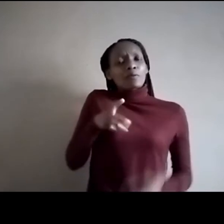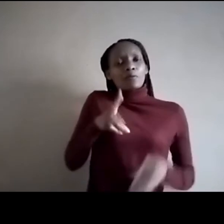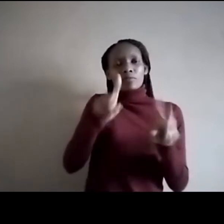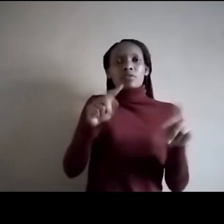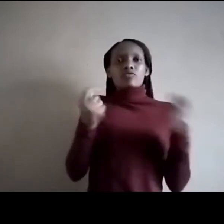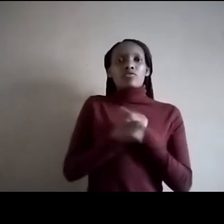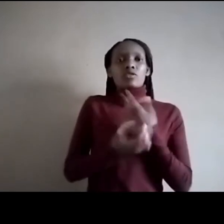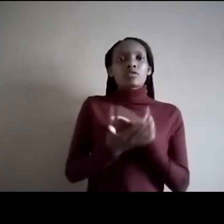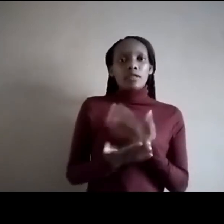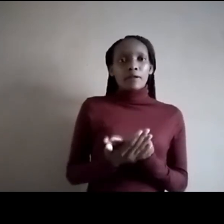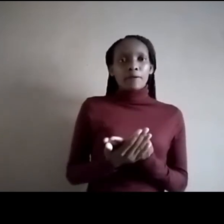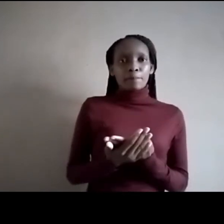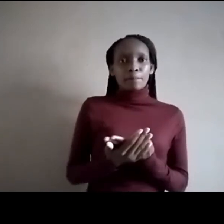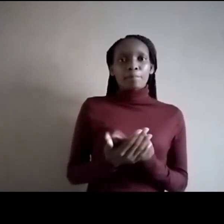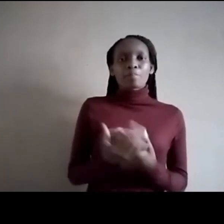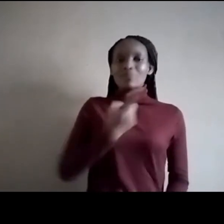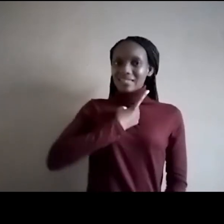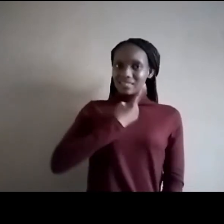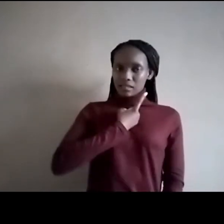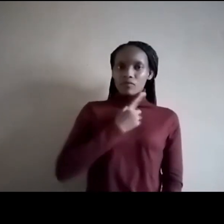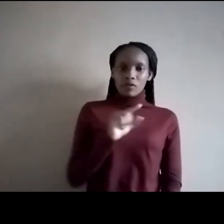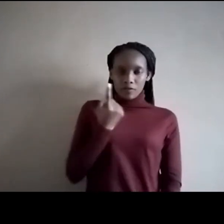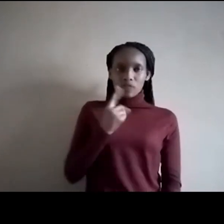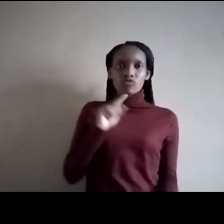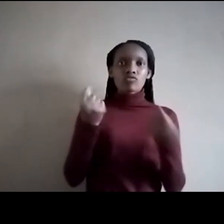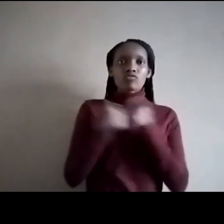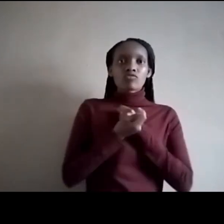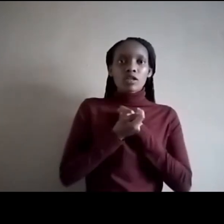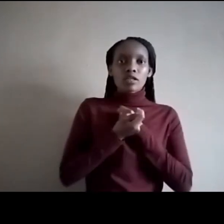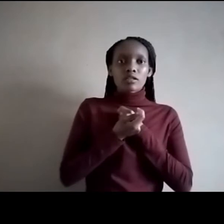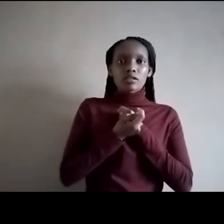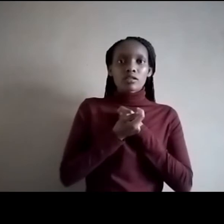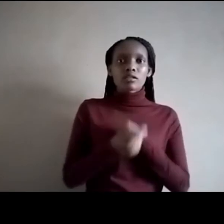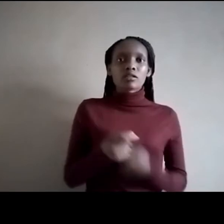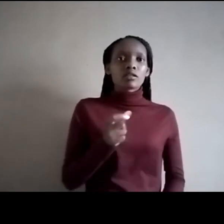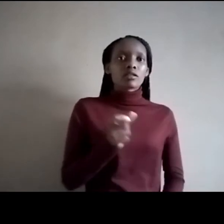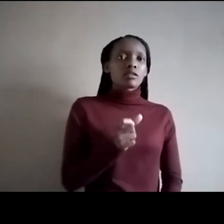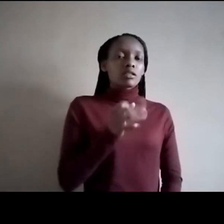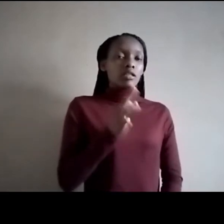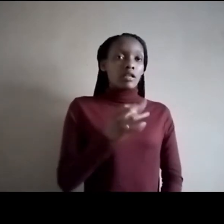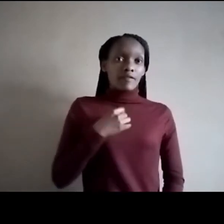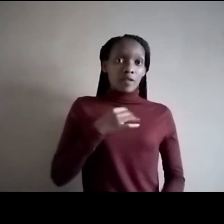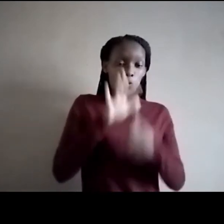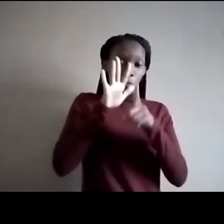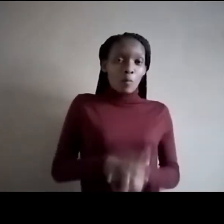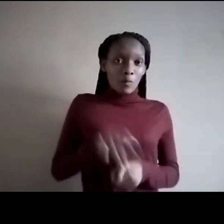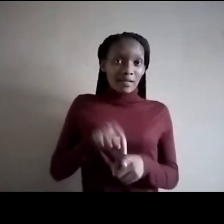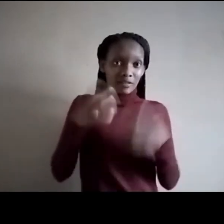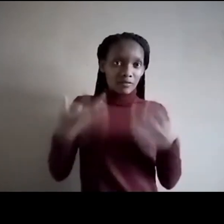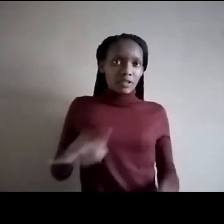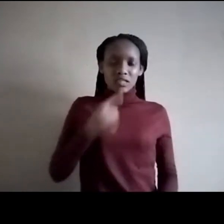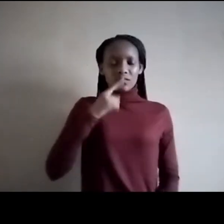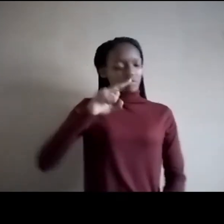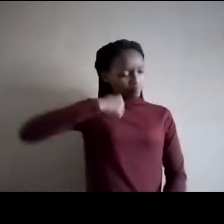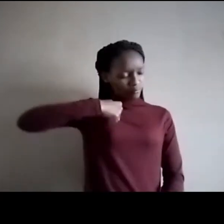by changing yourself first. And if it were not for the oppressed, let's sit down and say, we want our freedom and defined